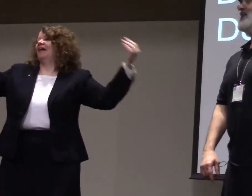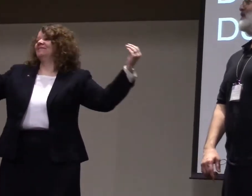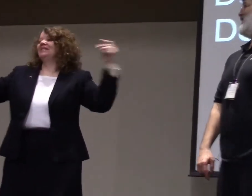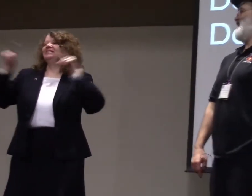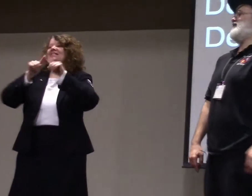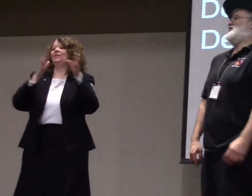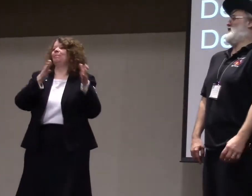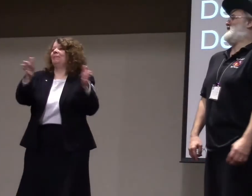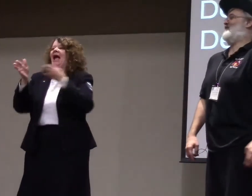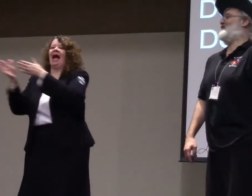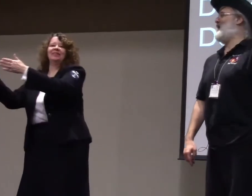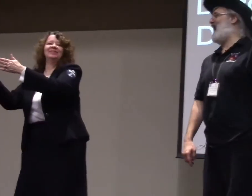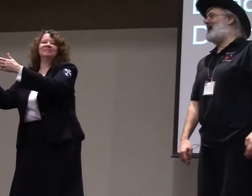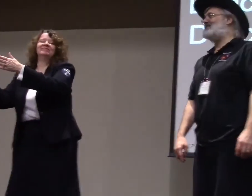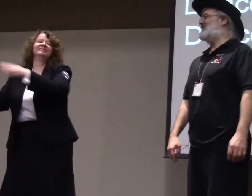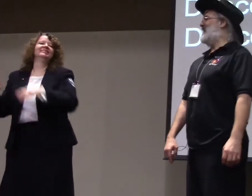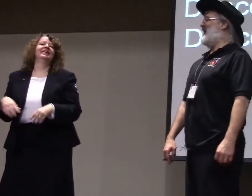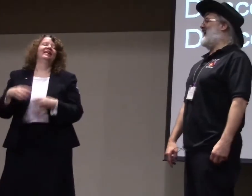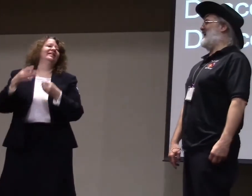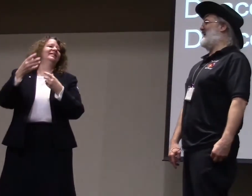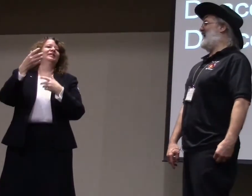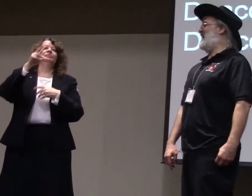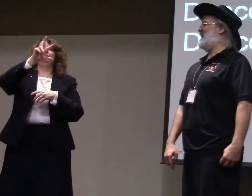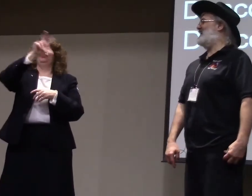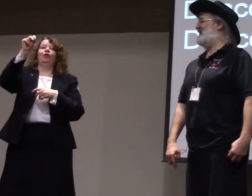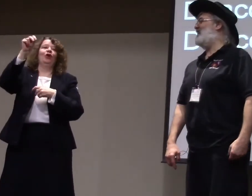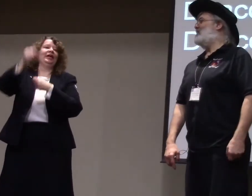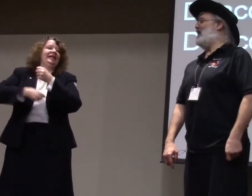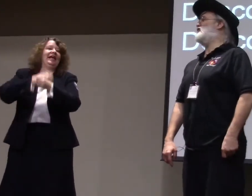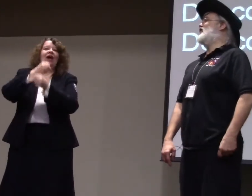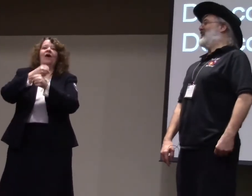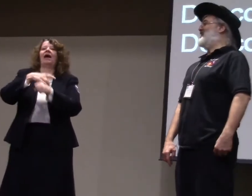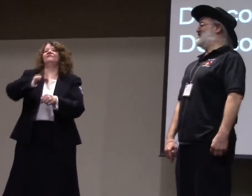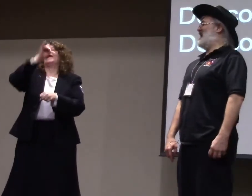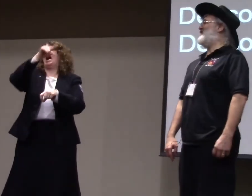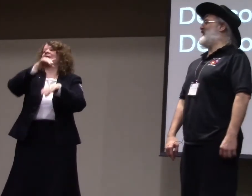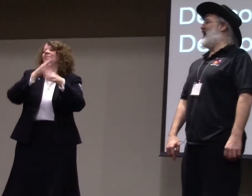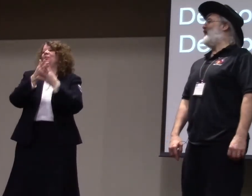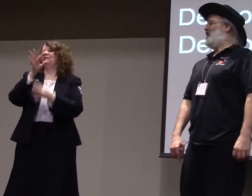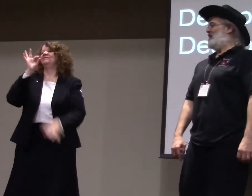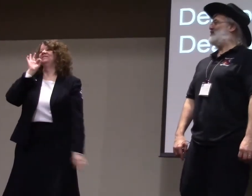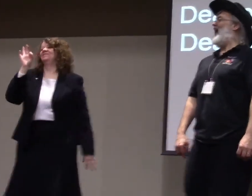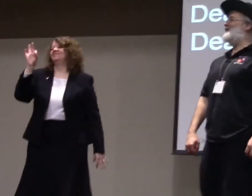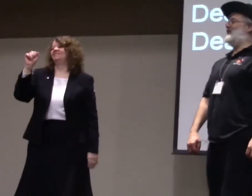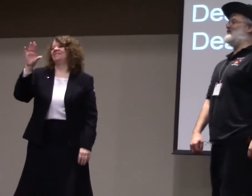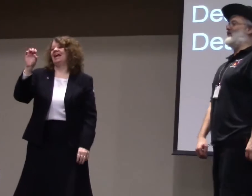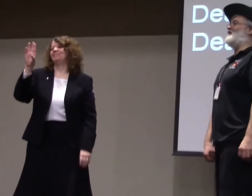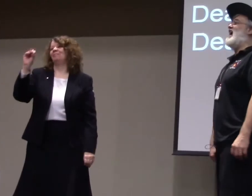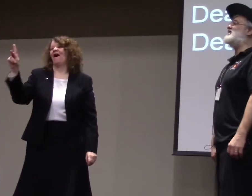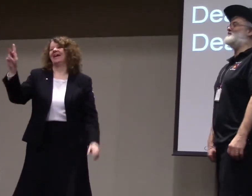then, we left and went different paths. And, and, about 30 years later now, we found him through Facebook.